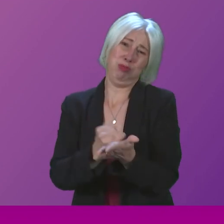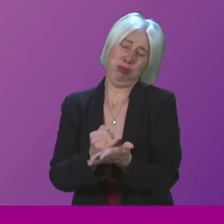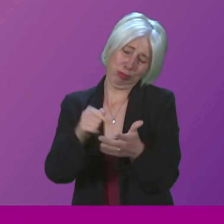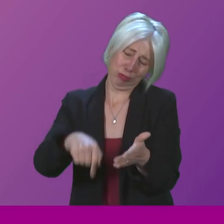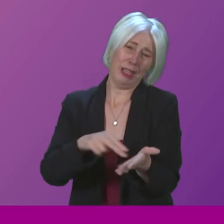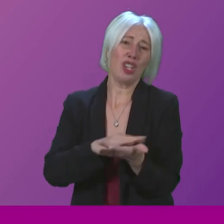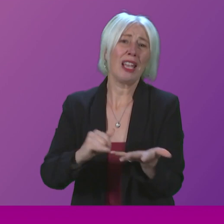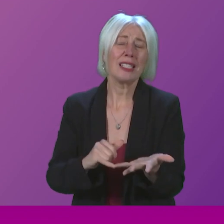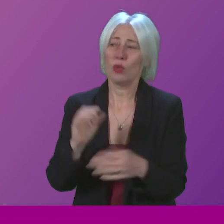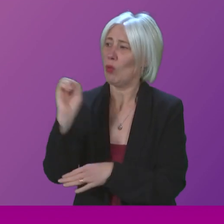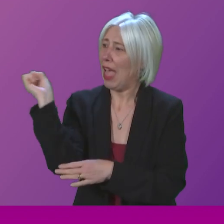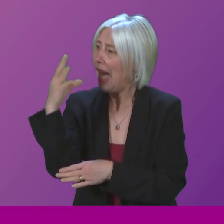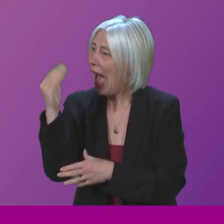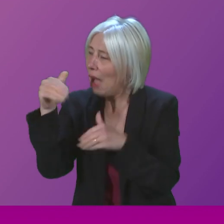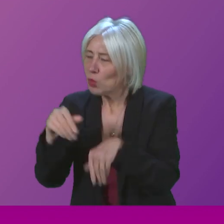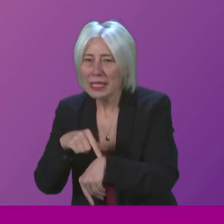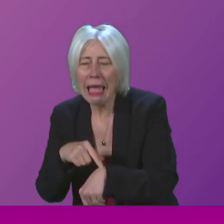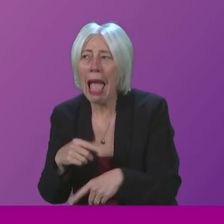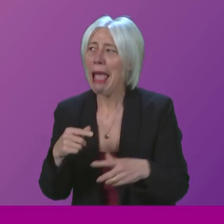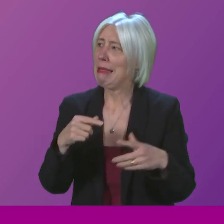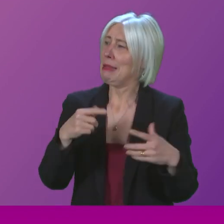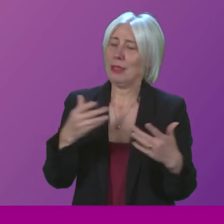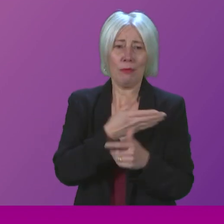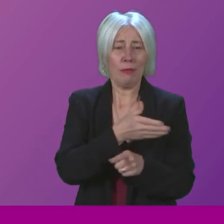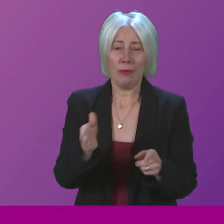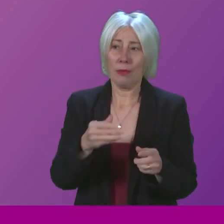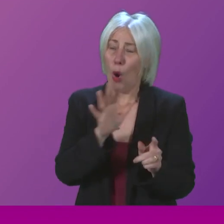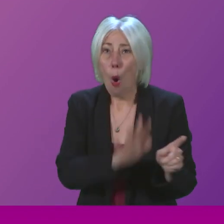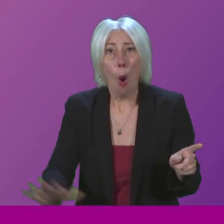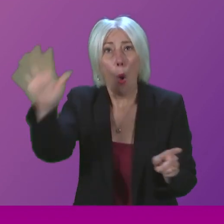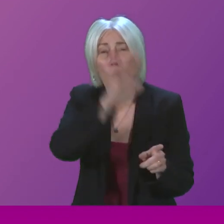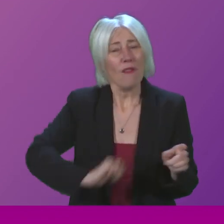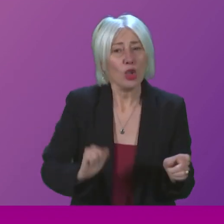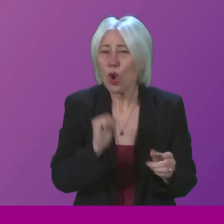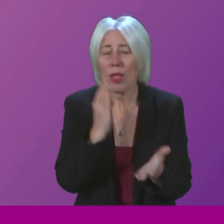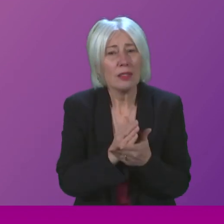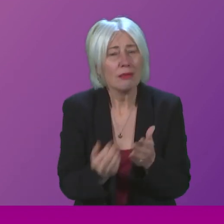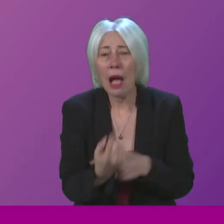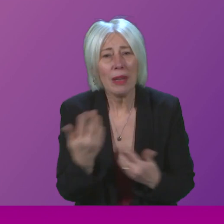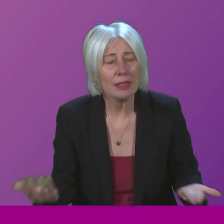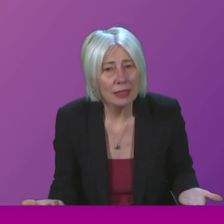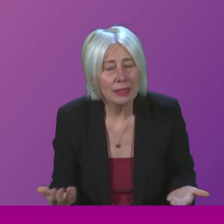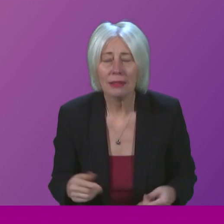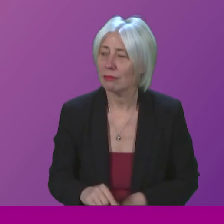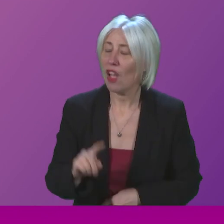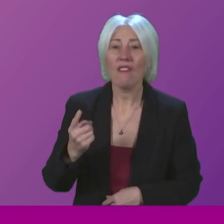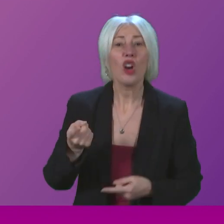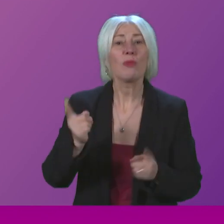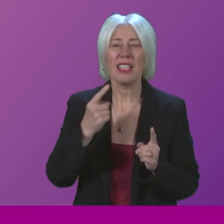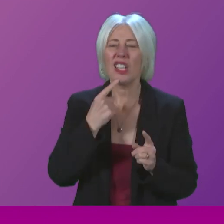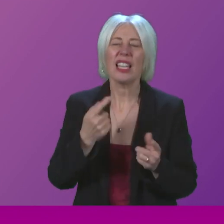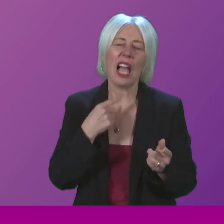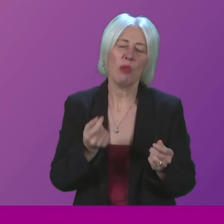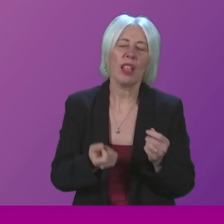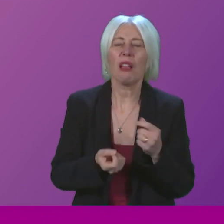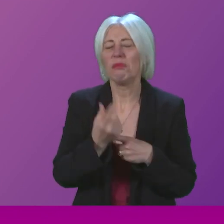NHS with ambulance waiting times and it's happening all over the country. The First Minister said I was narrating cases.